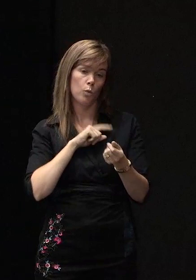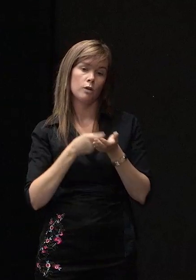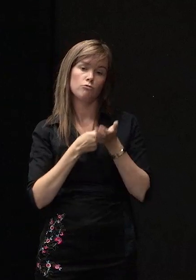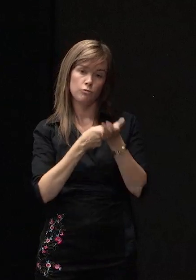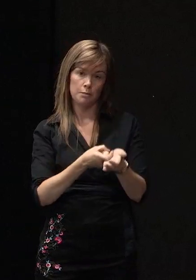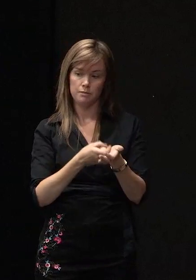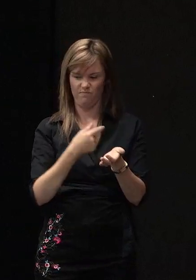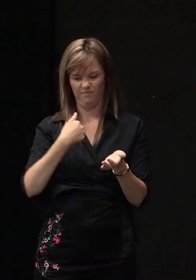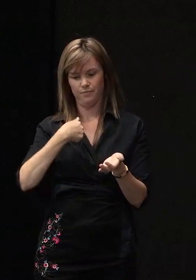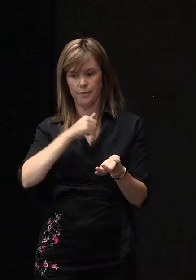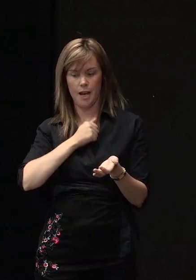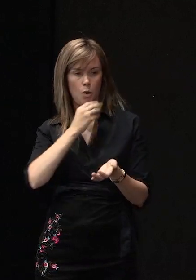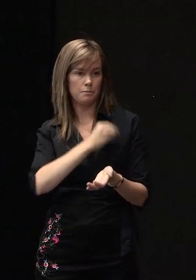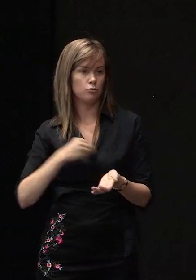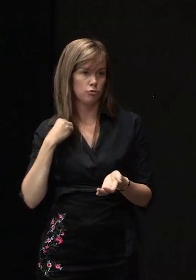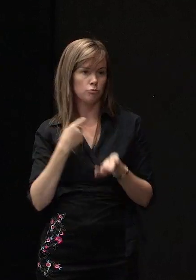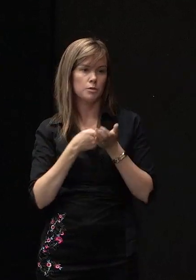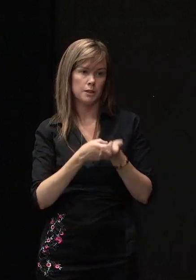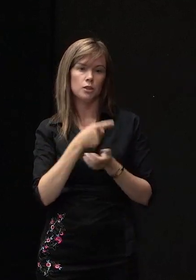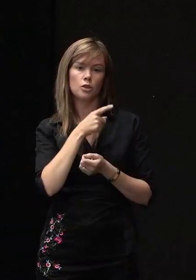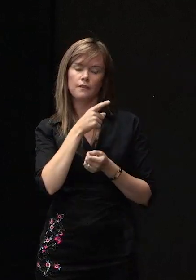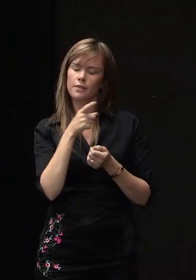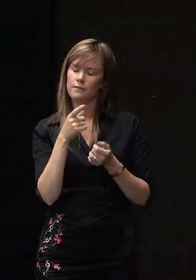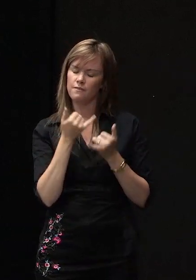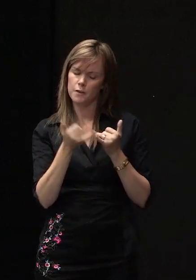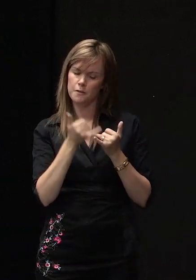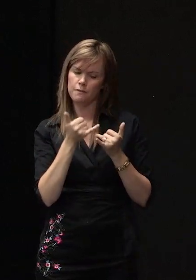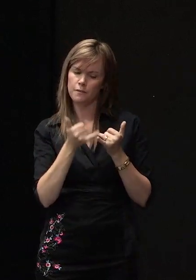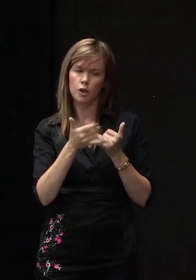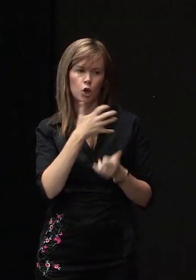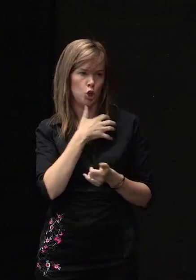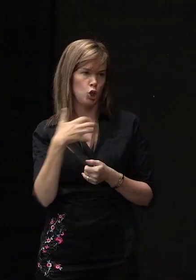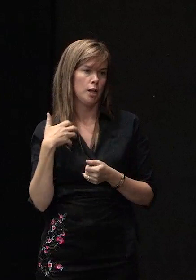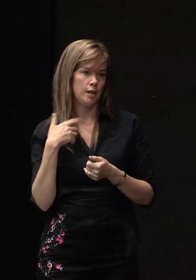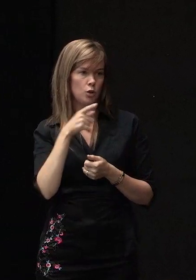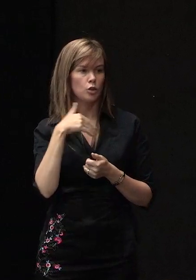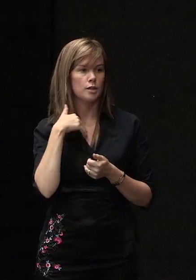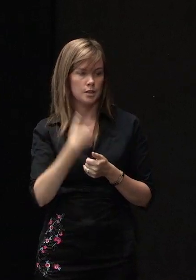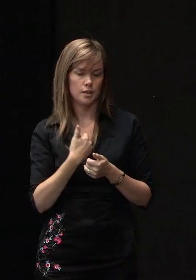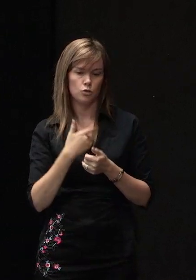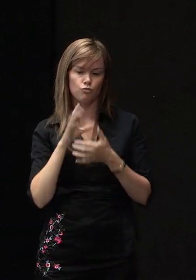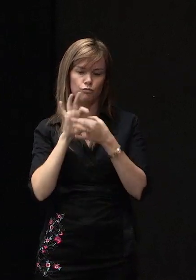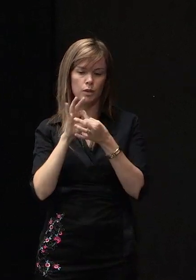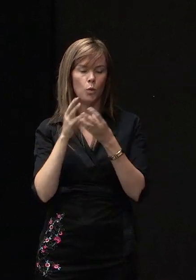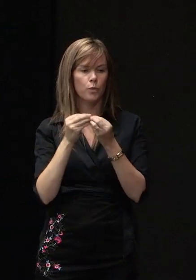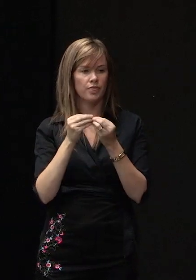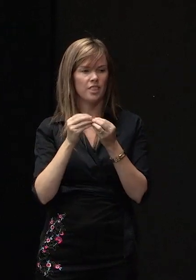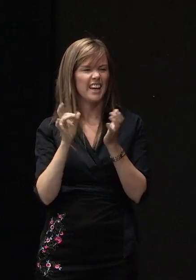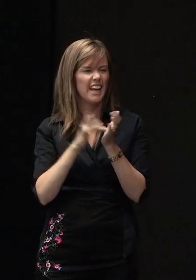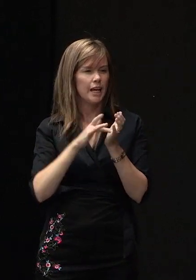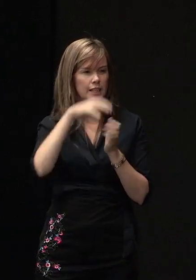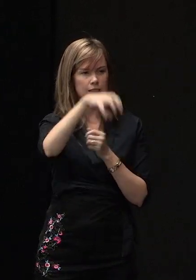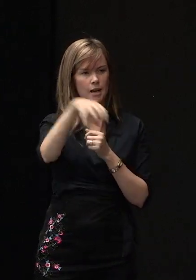a ministry that you engage at a very, very early stage with the interested stakeholders in your